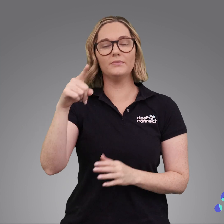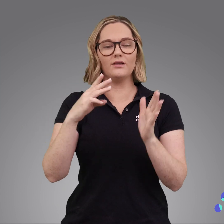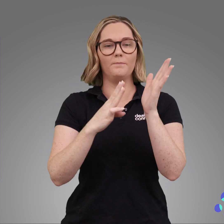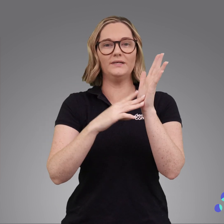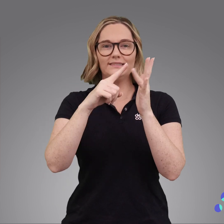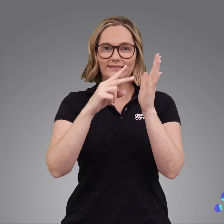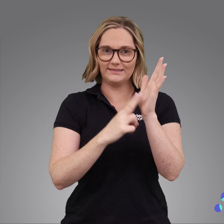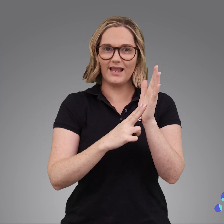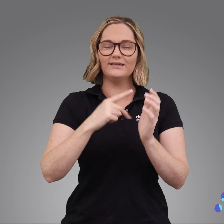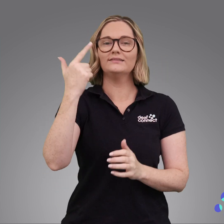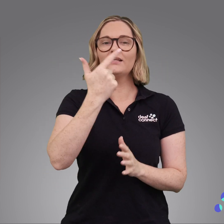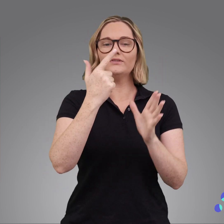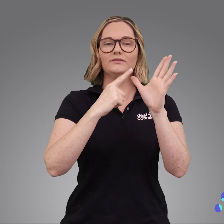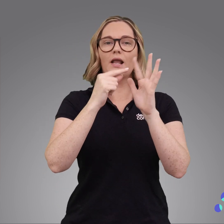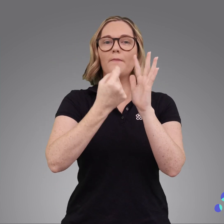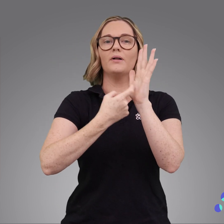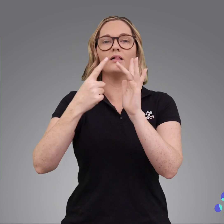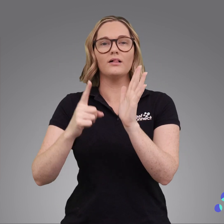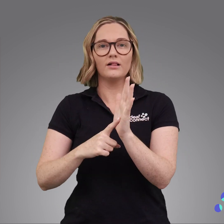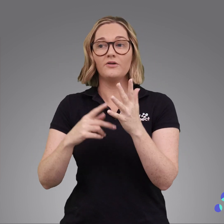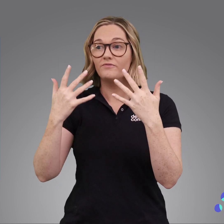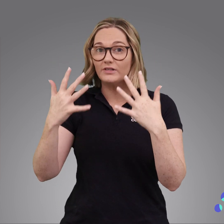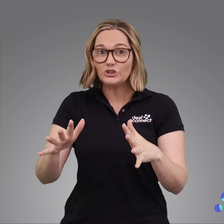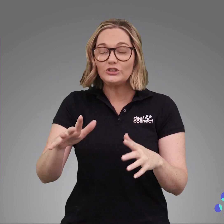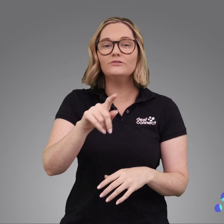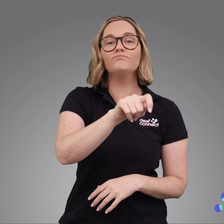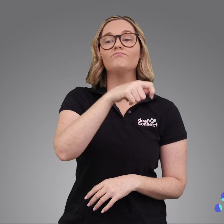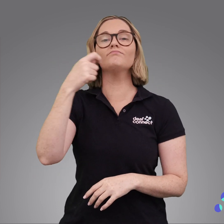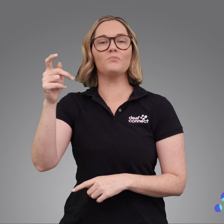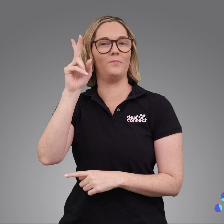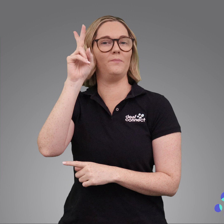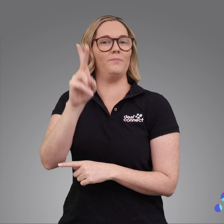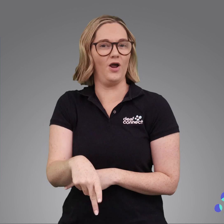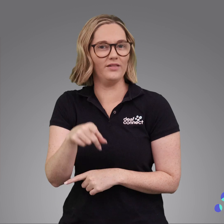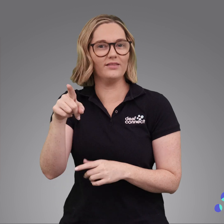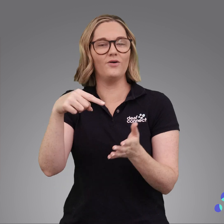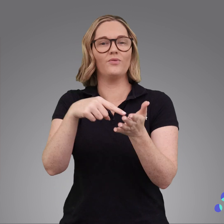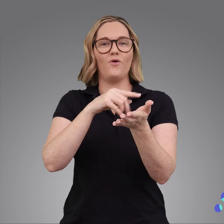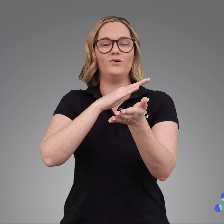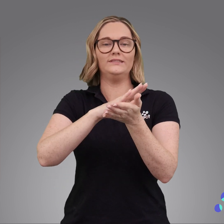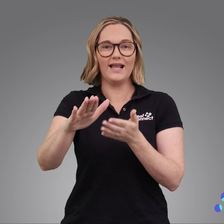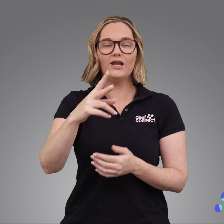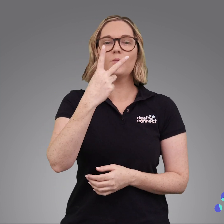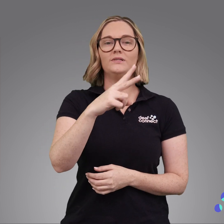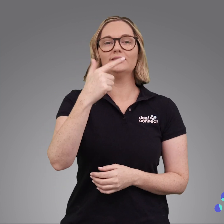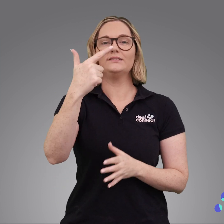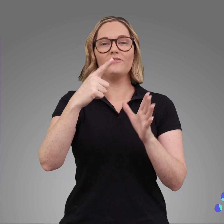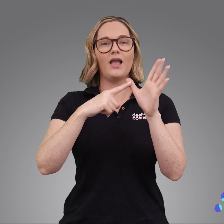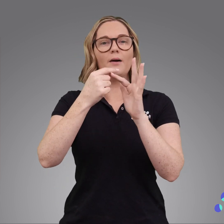Following that we will head to Melbourne on Monday the 17th of April and finish up in Perth on Thursday the 27th of